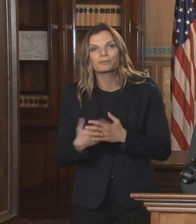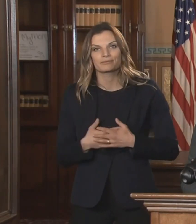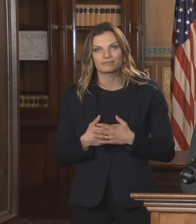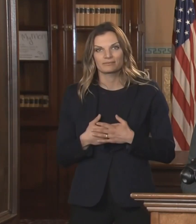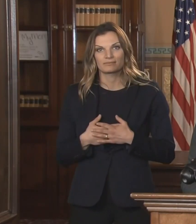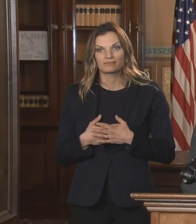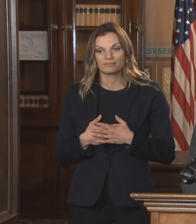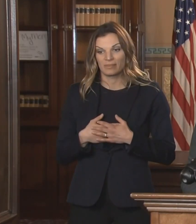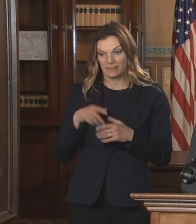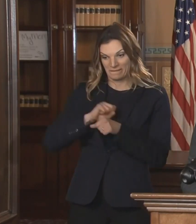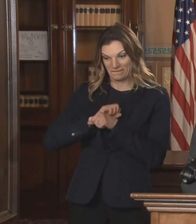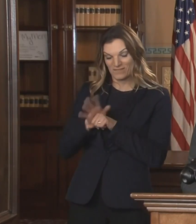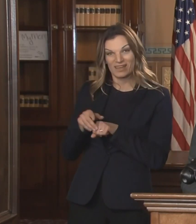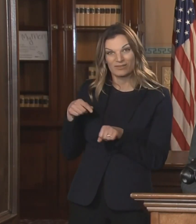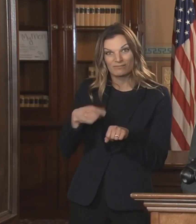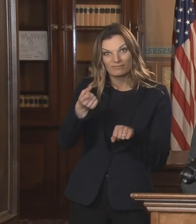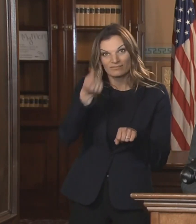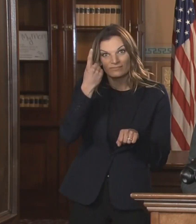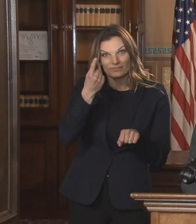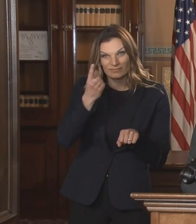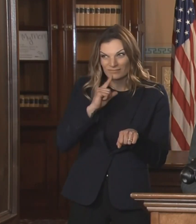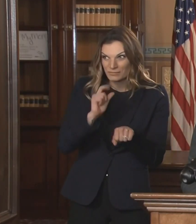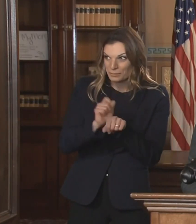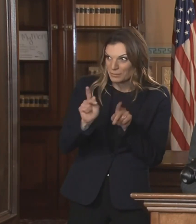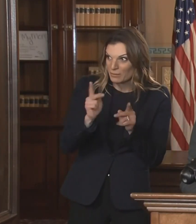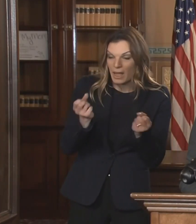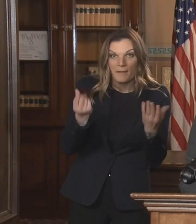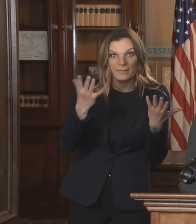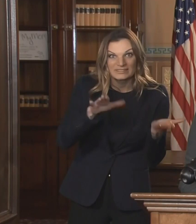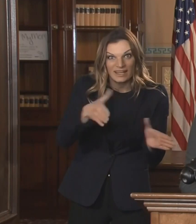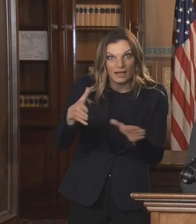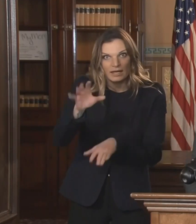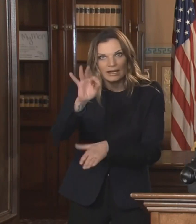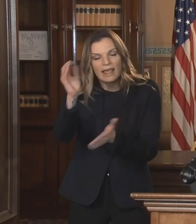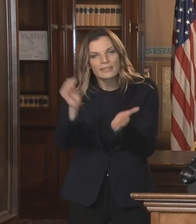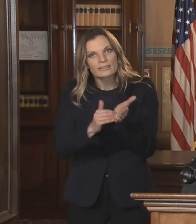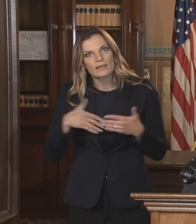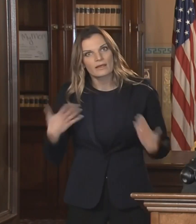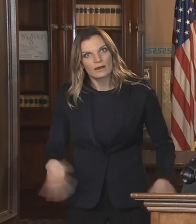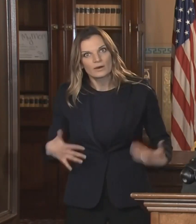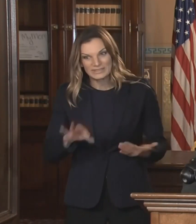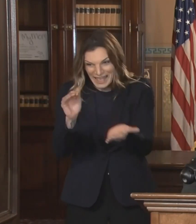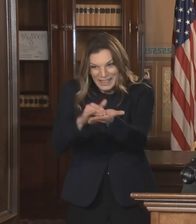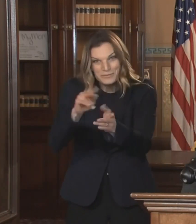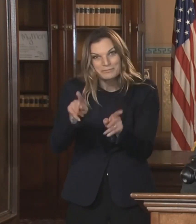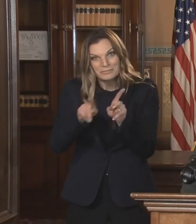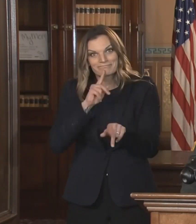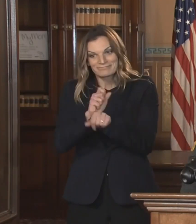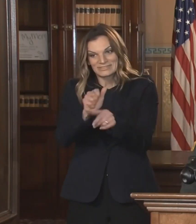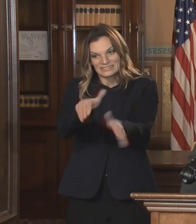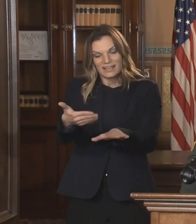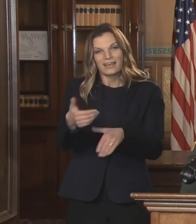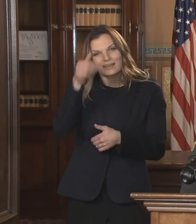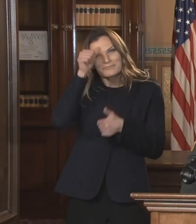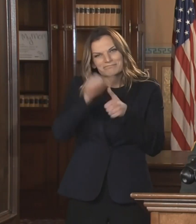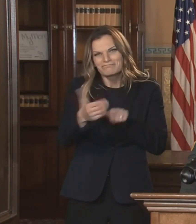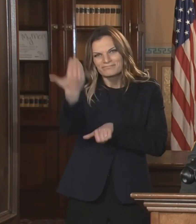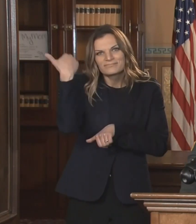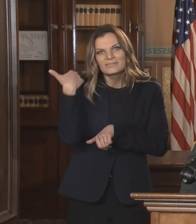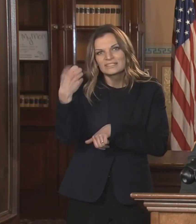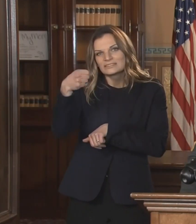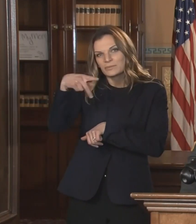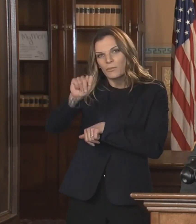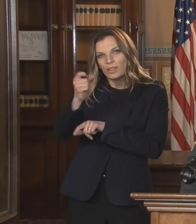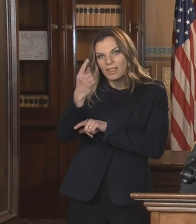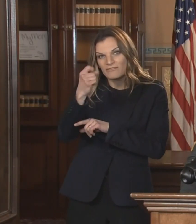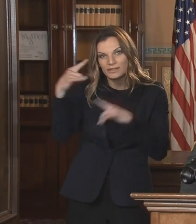has taken the lives of over 9,000 people in Michigan. When September 11th happened, the whole